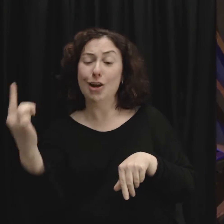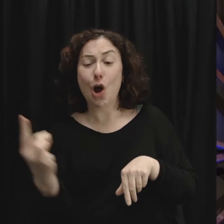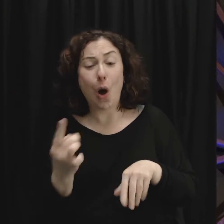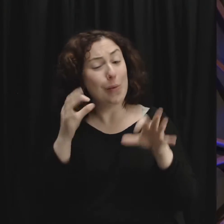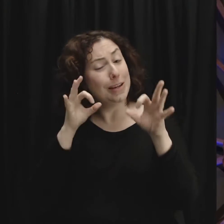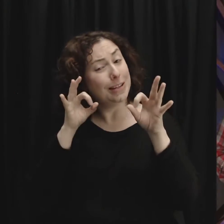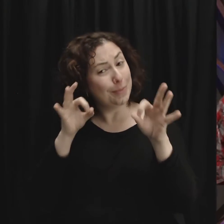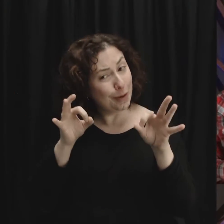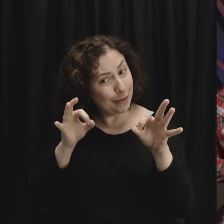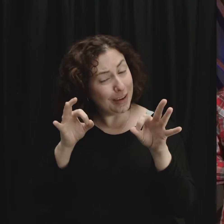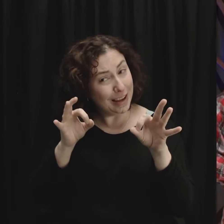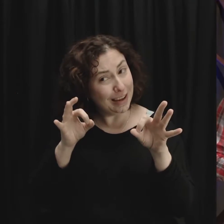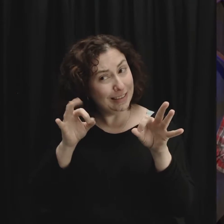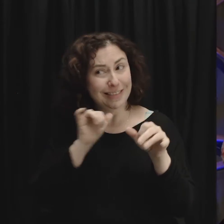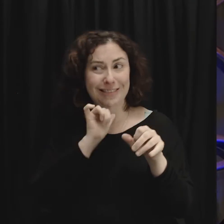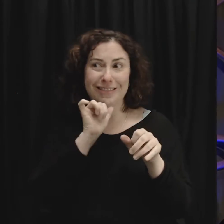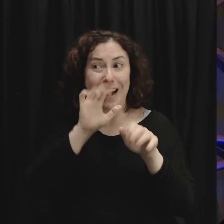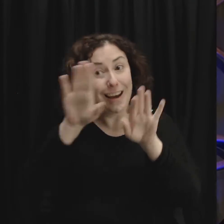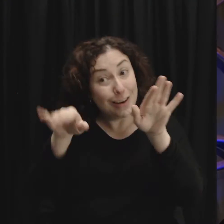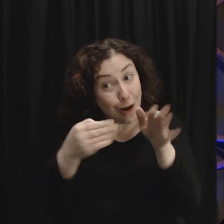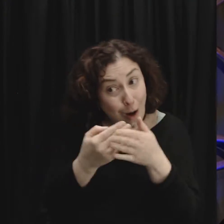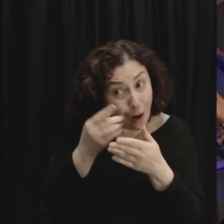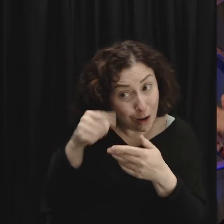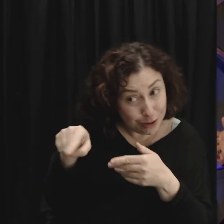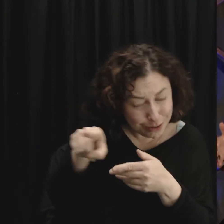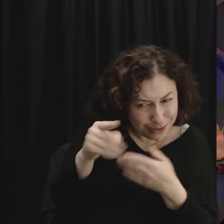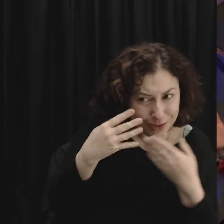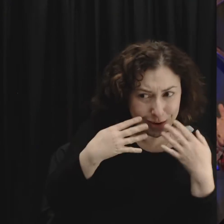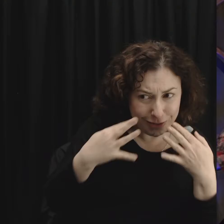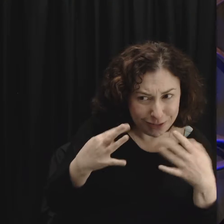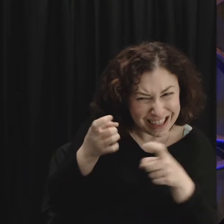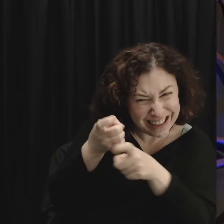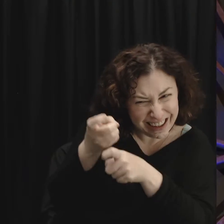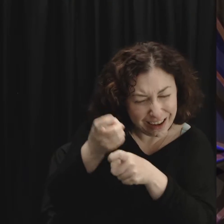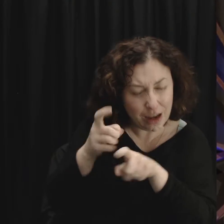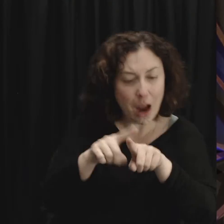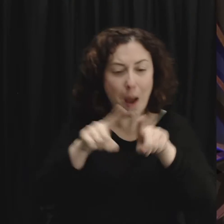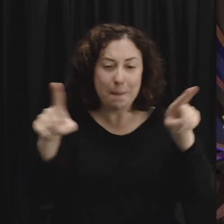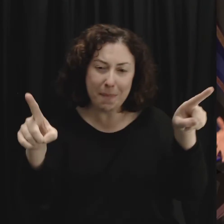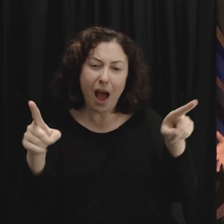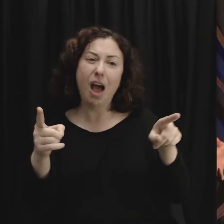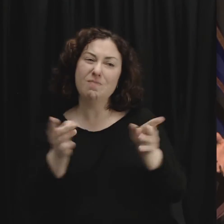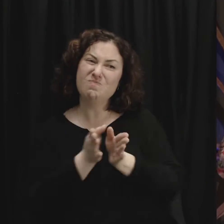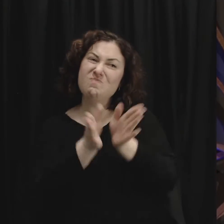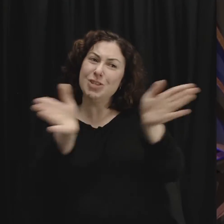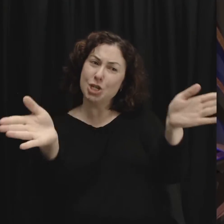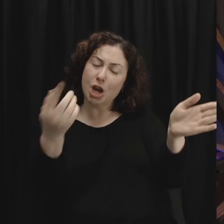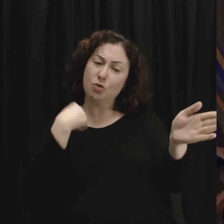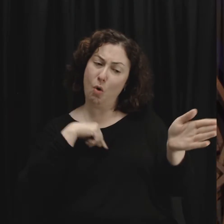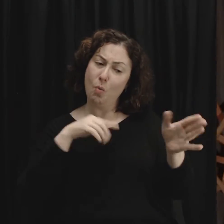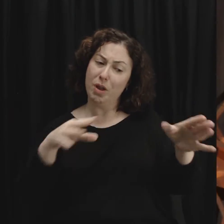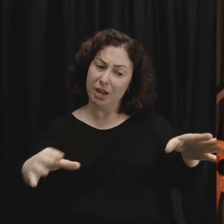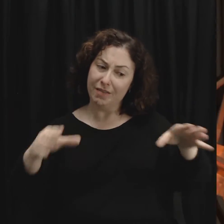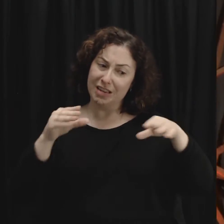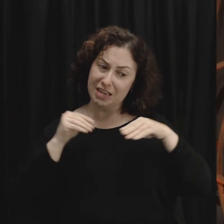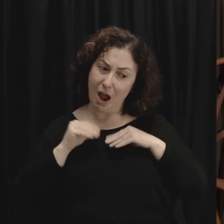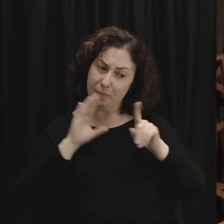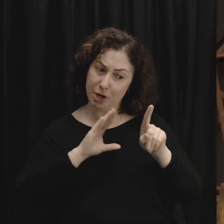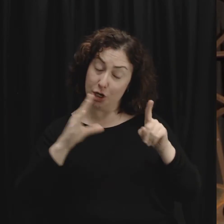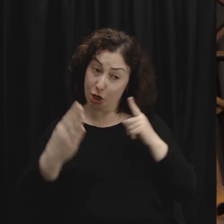mistakes. Not all of you are friendly. But for the most part, in this church, we have kind of adopted a culture that is accepting